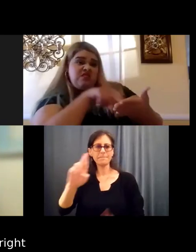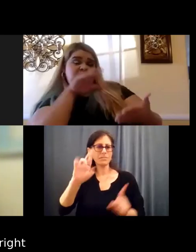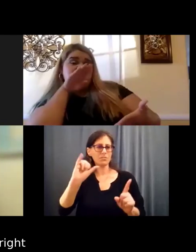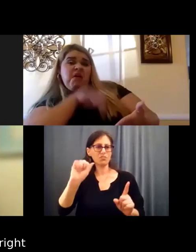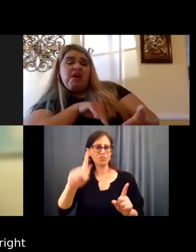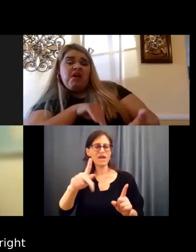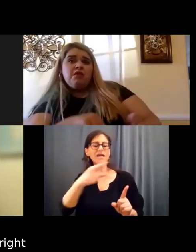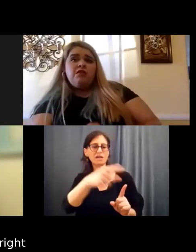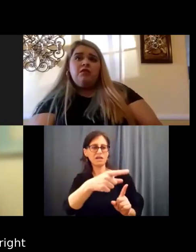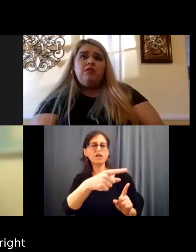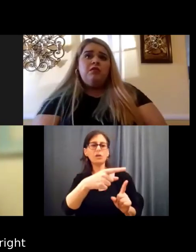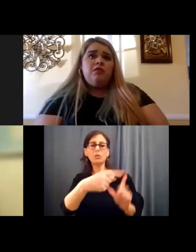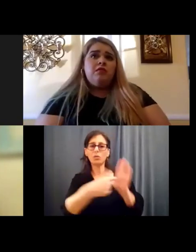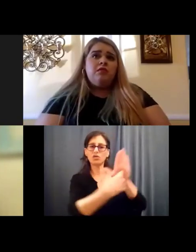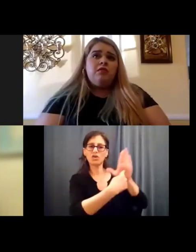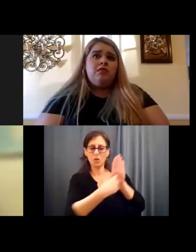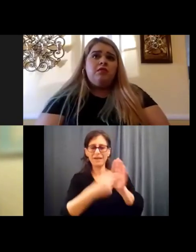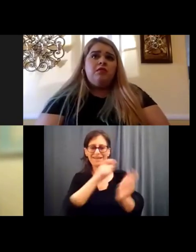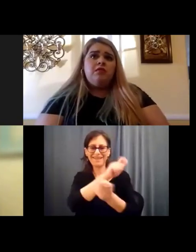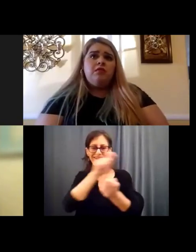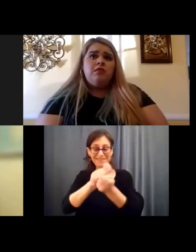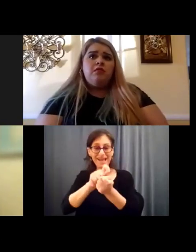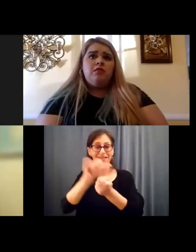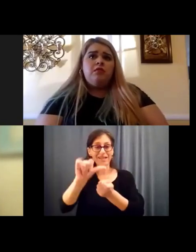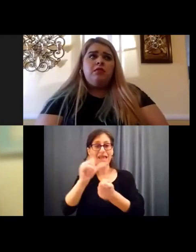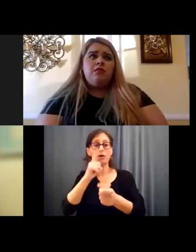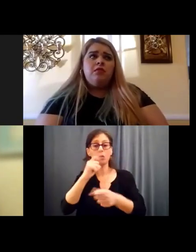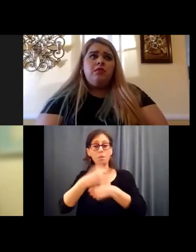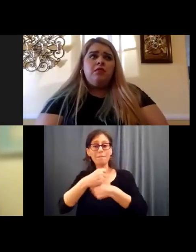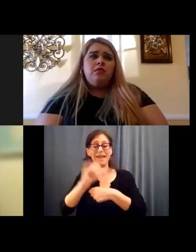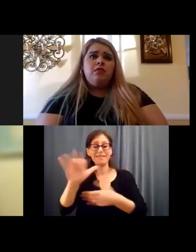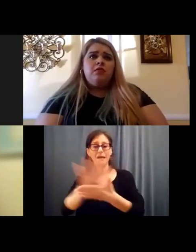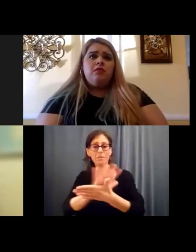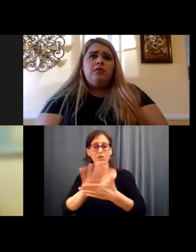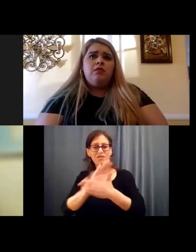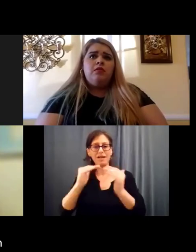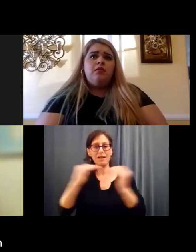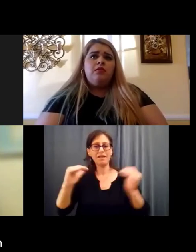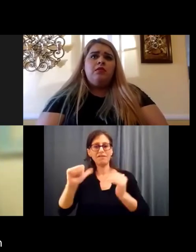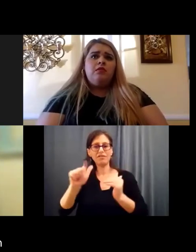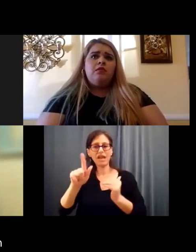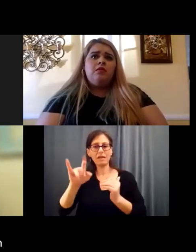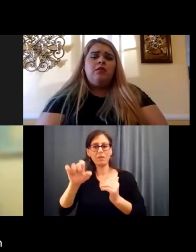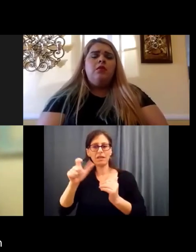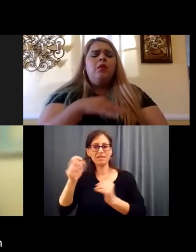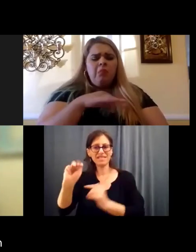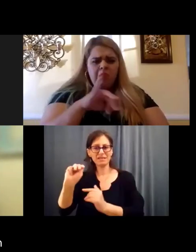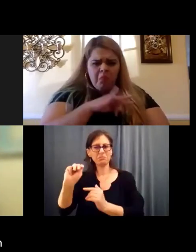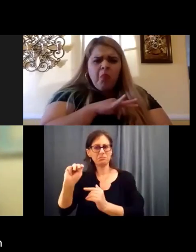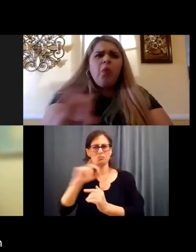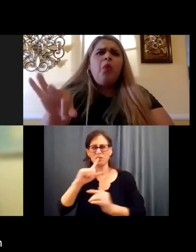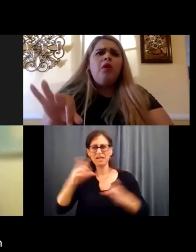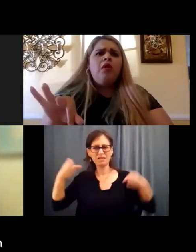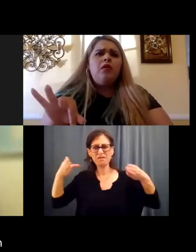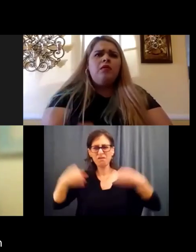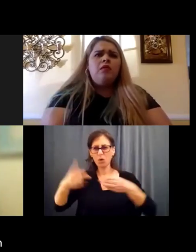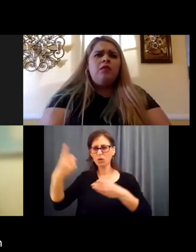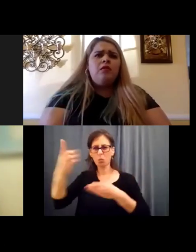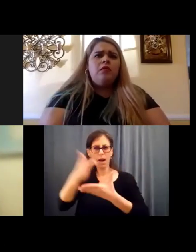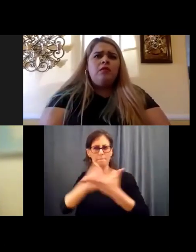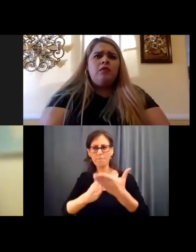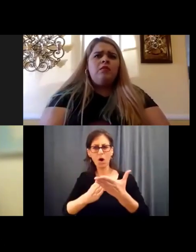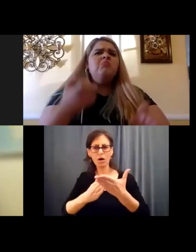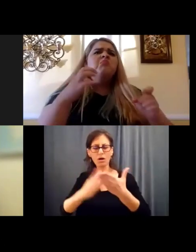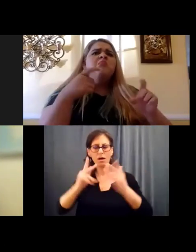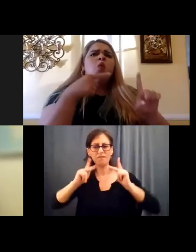what that filmmaker was caught up in a level of ableism that is really focused on one piece of